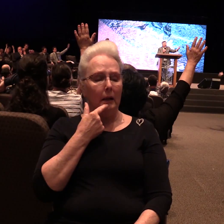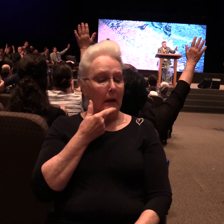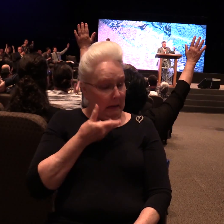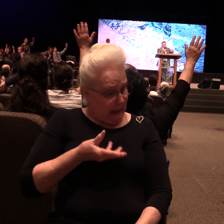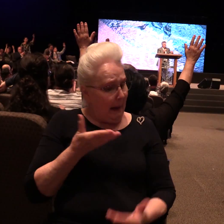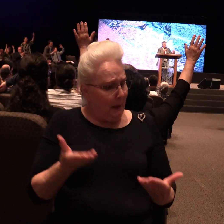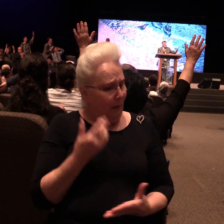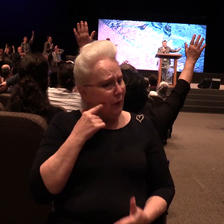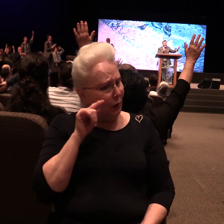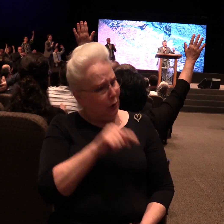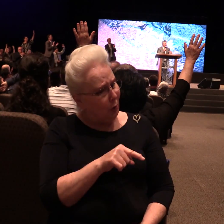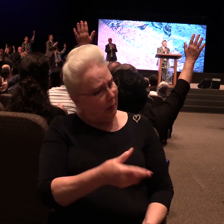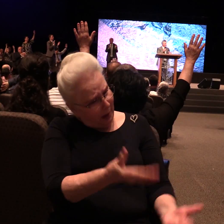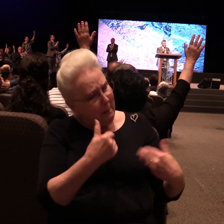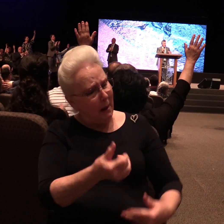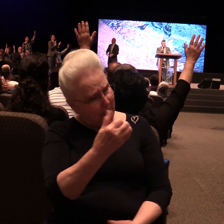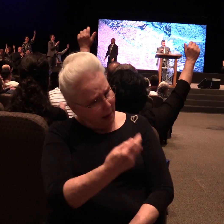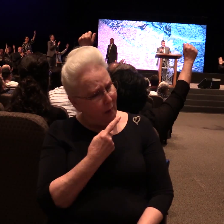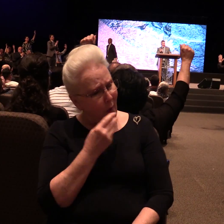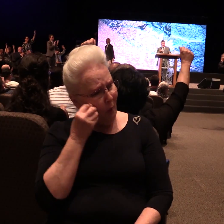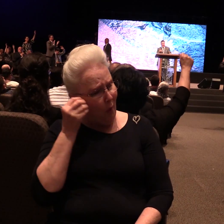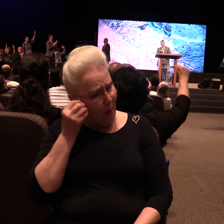home. I'm right where you were.